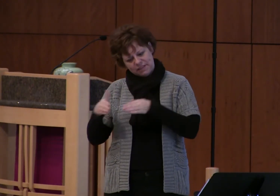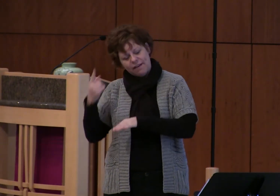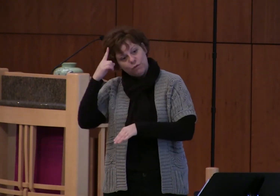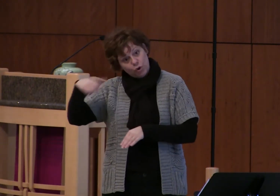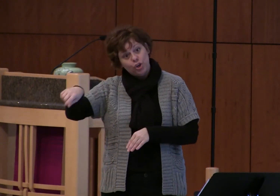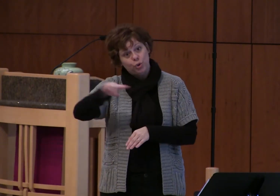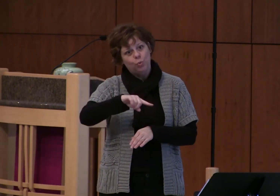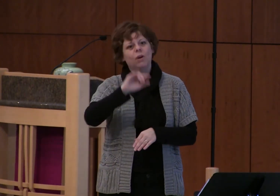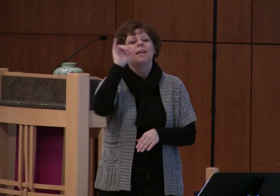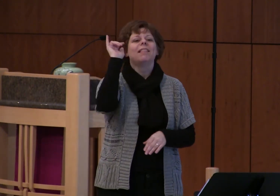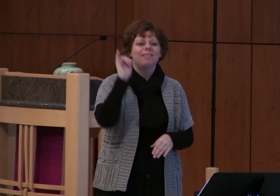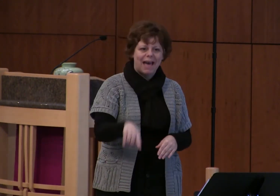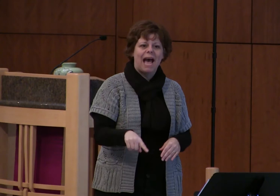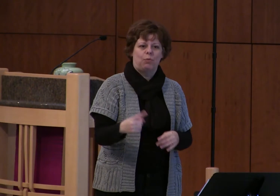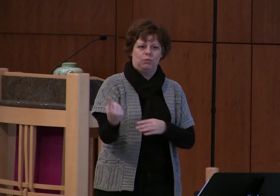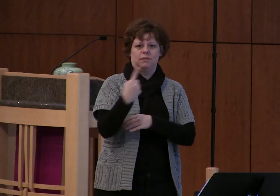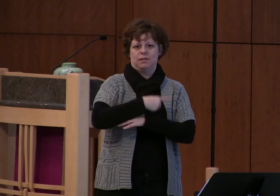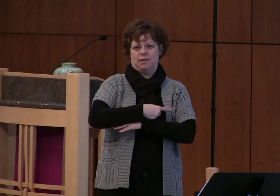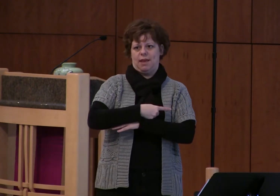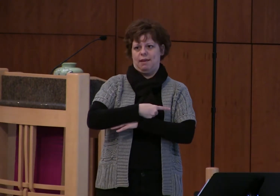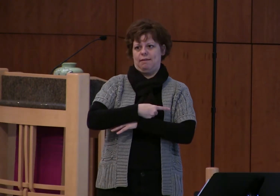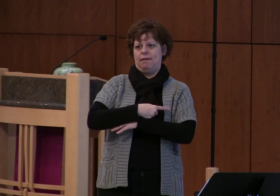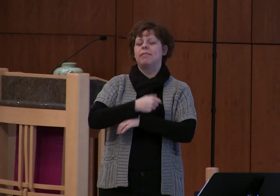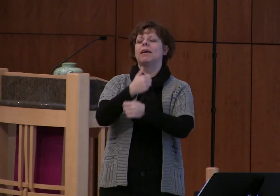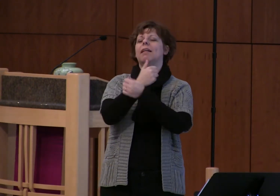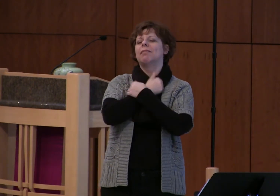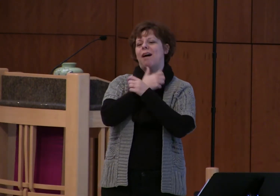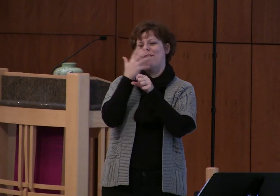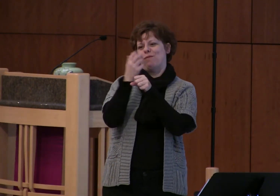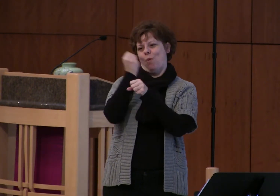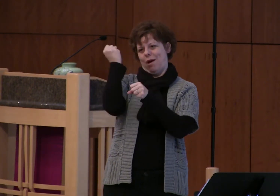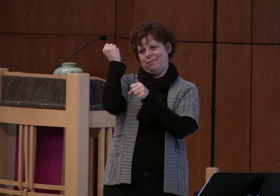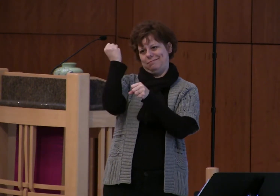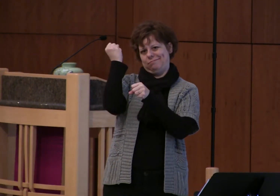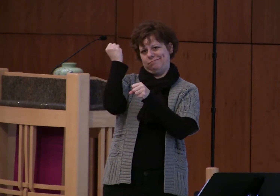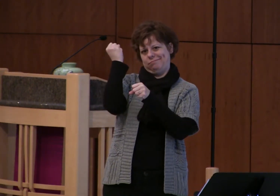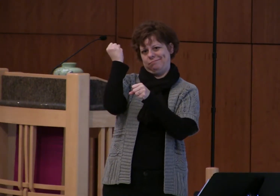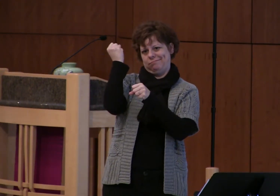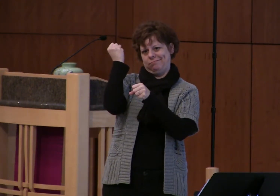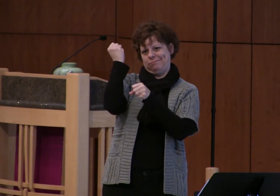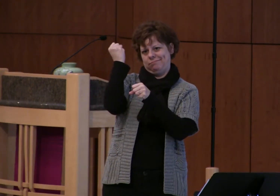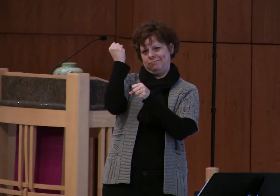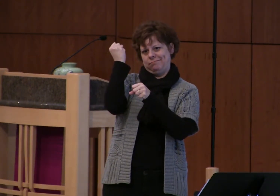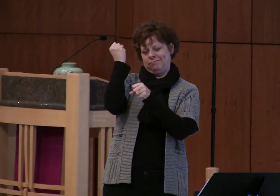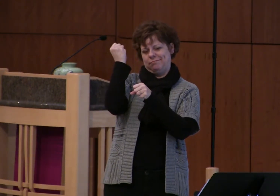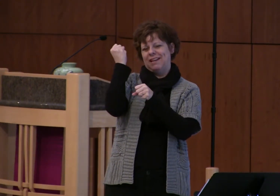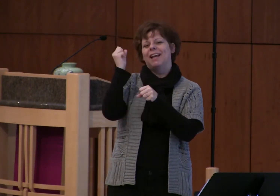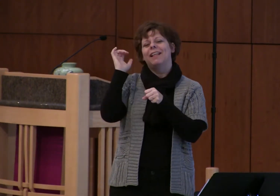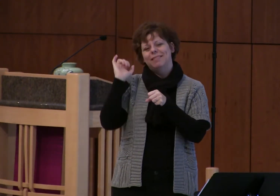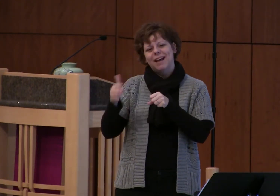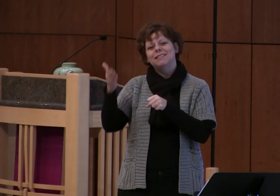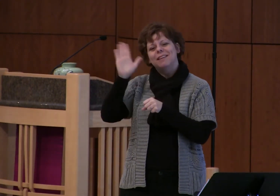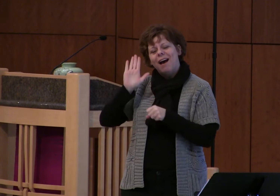that was a day that love won and that's God's idea of glory